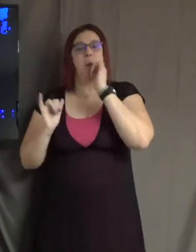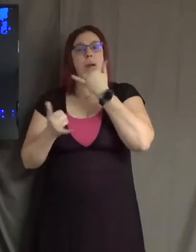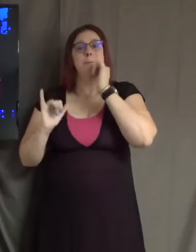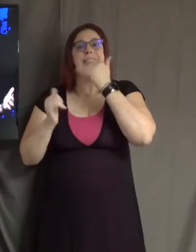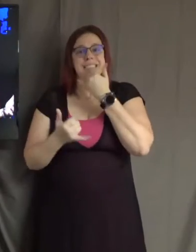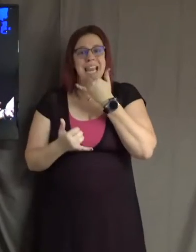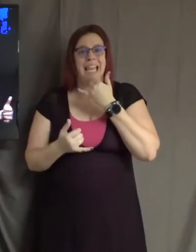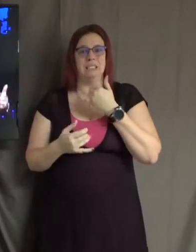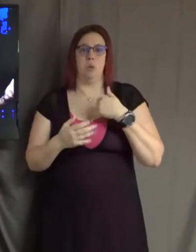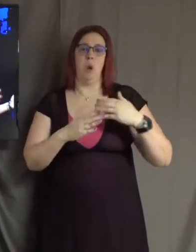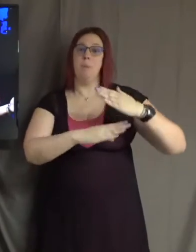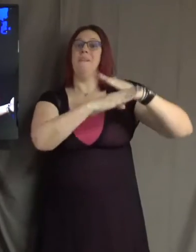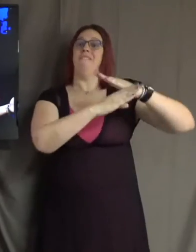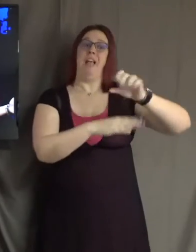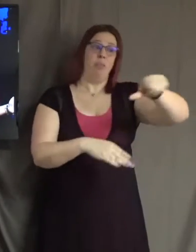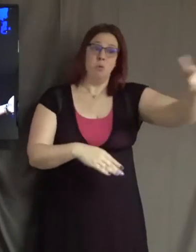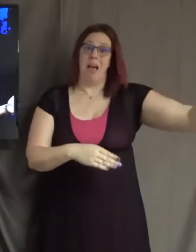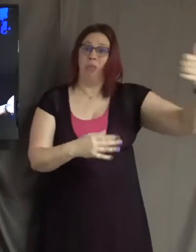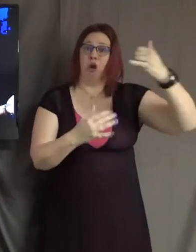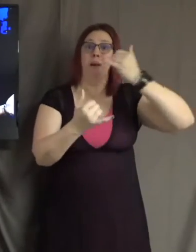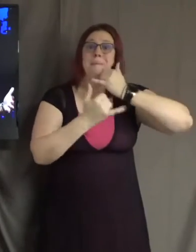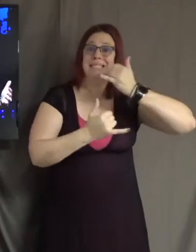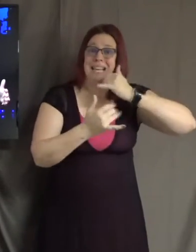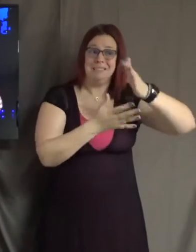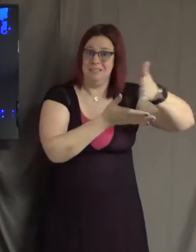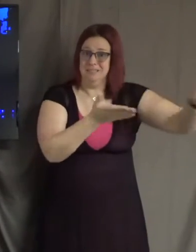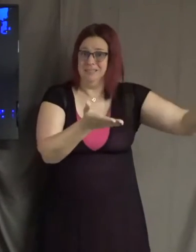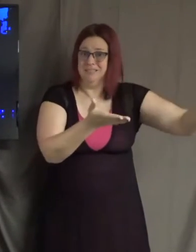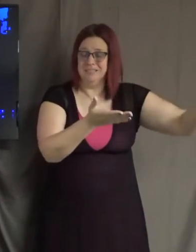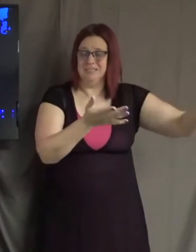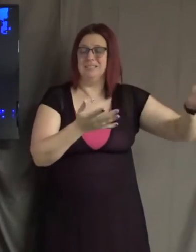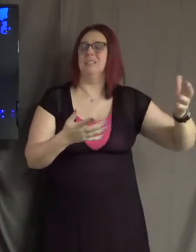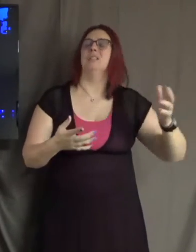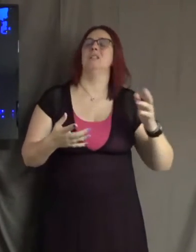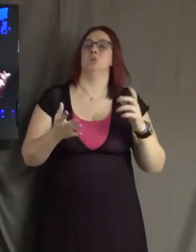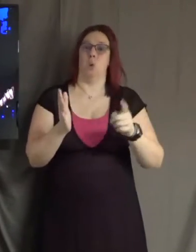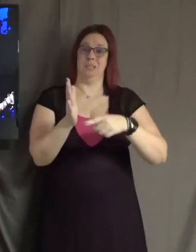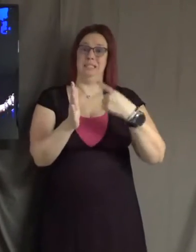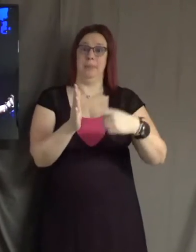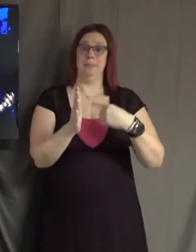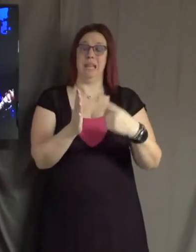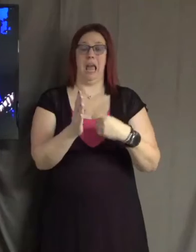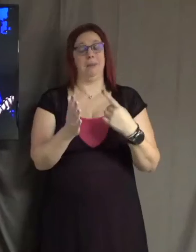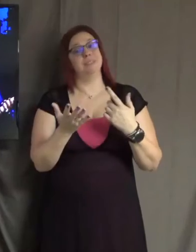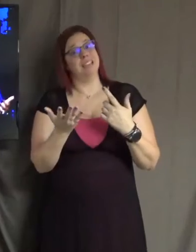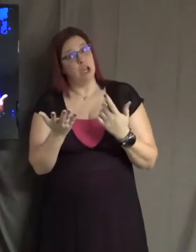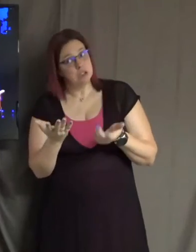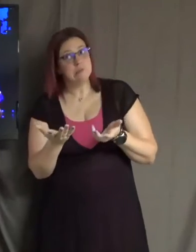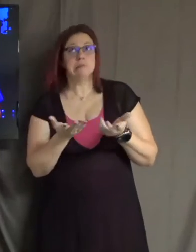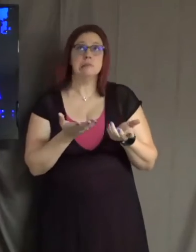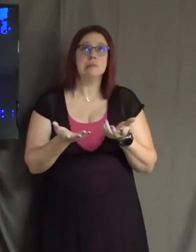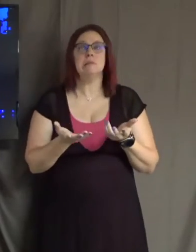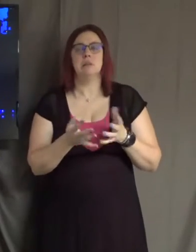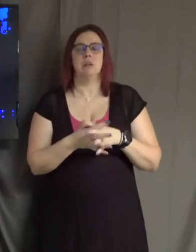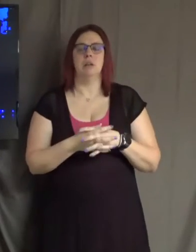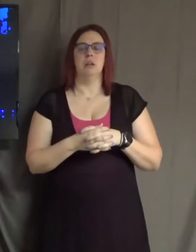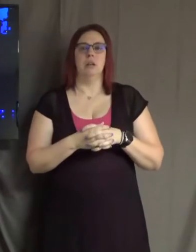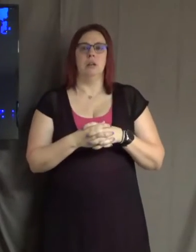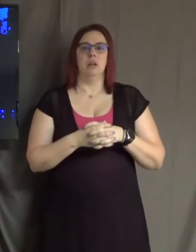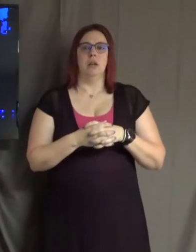other people from mistake, the same mistake. So sometimes there's almost an altruistic sense to it. But ultimately, we tend to